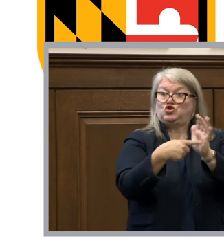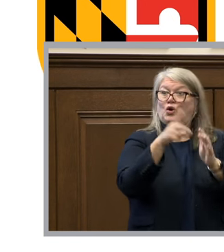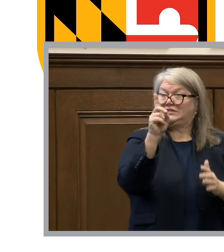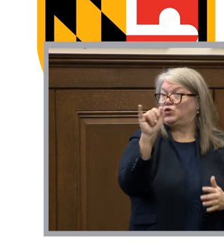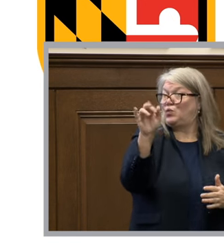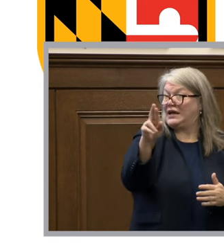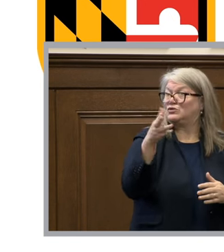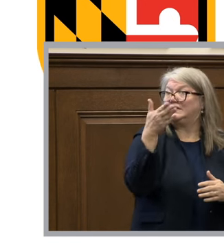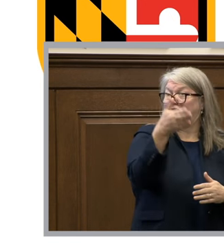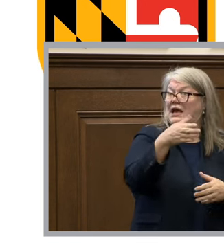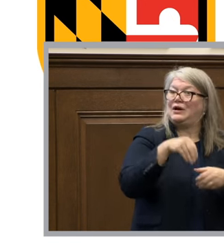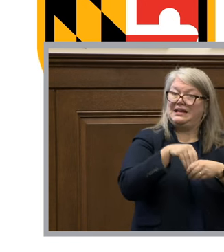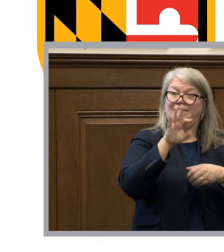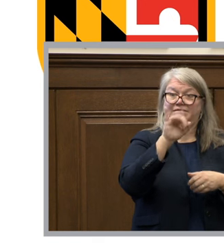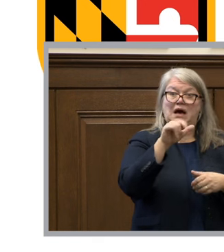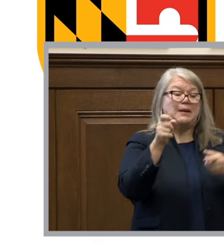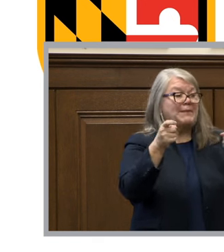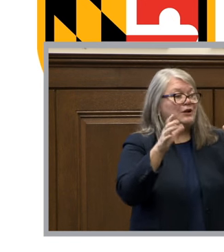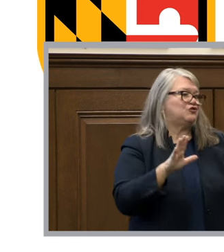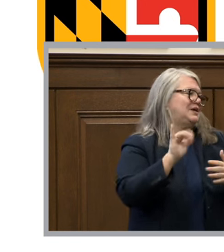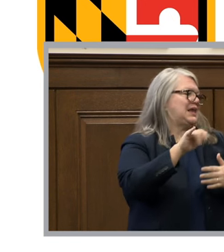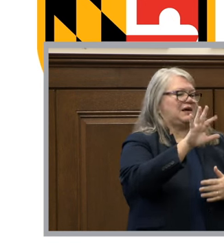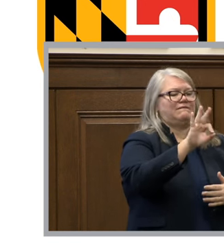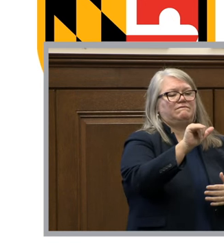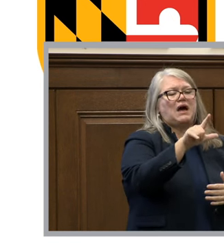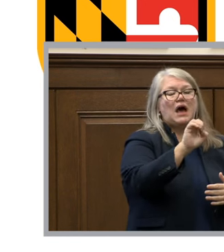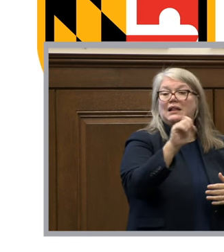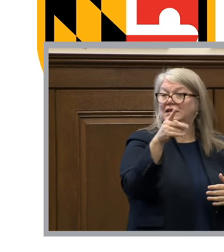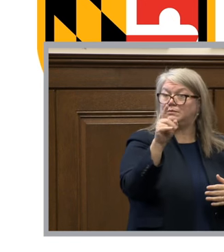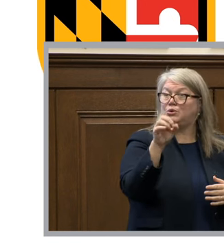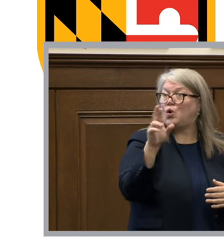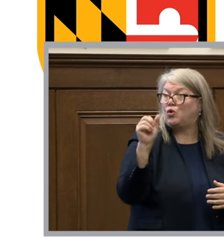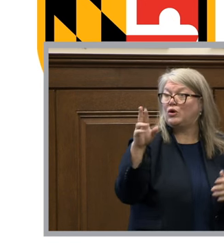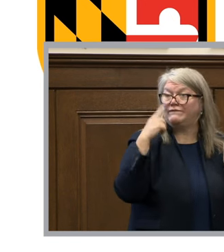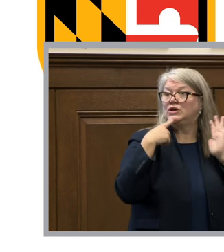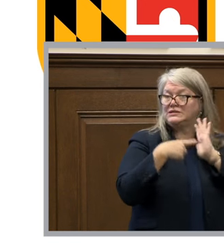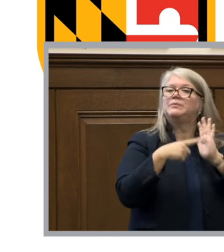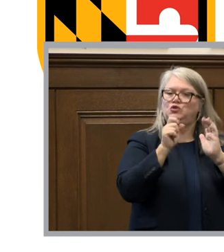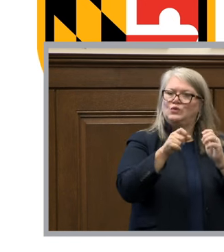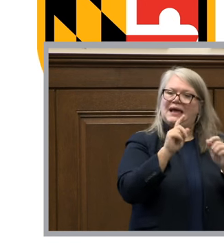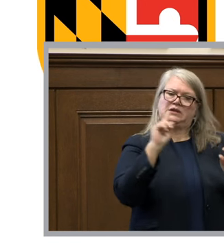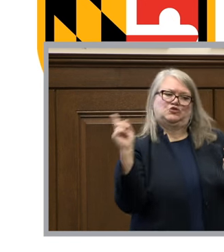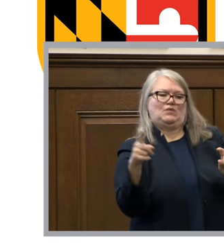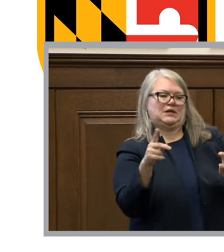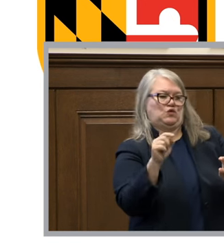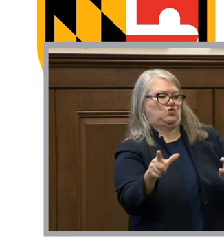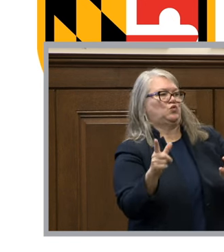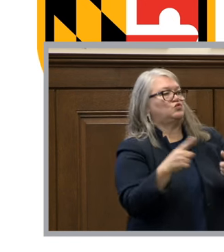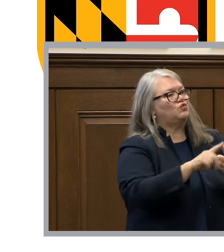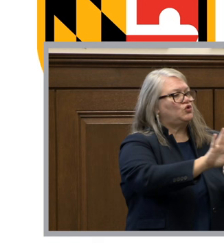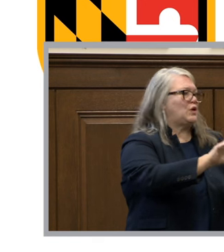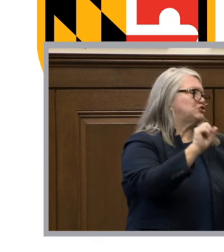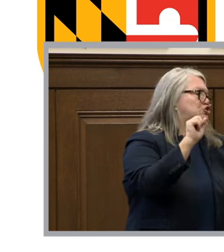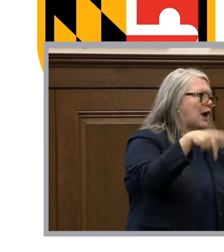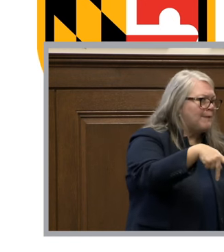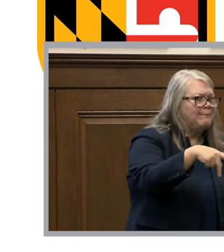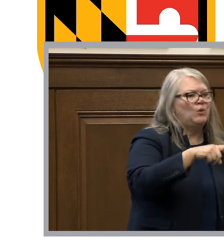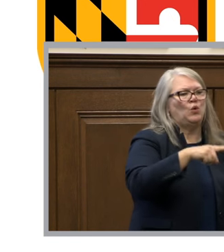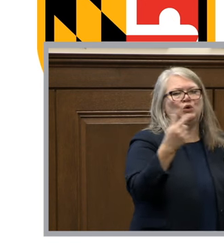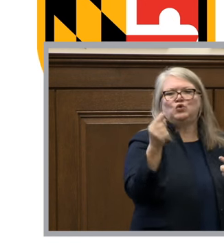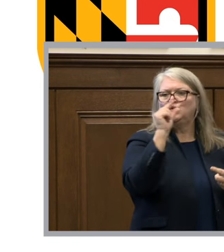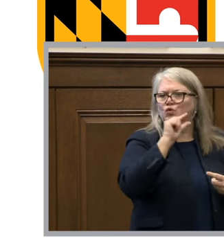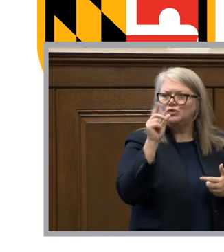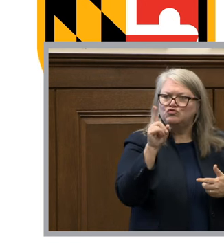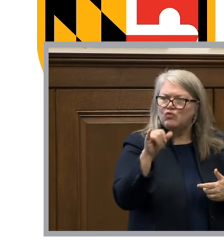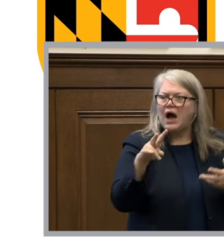within a file manager like file explorer then you can direct the tools to your sharepoint google drive